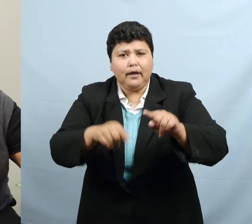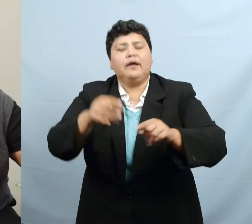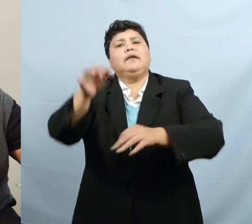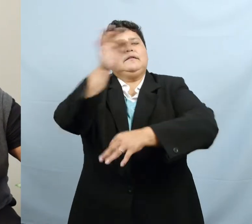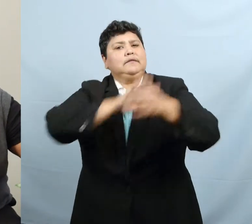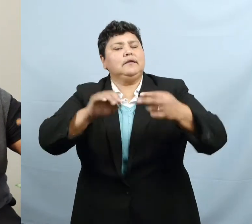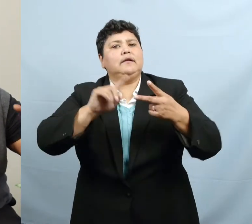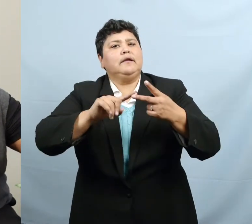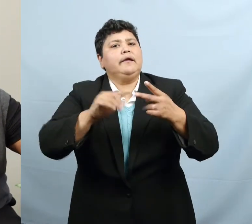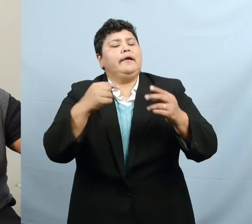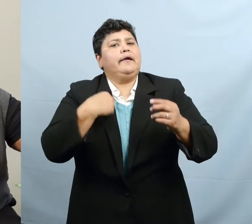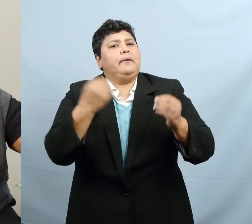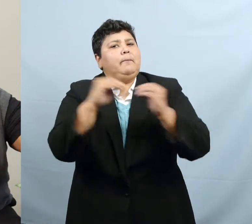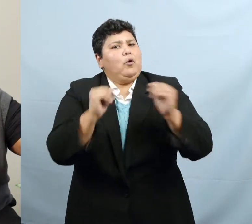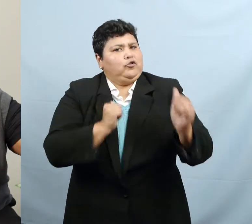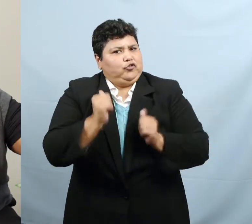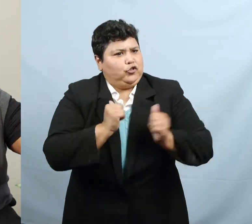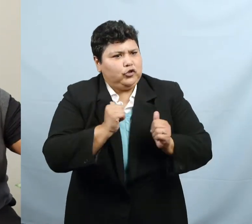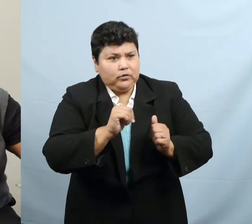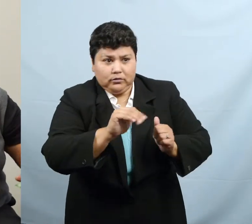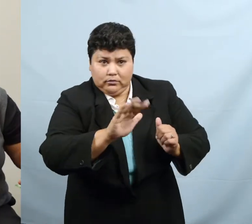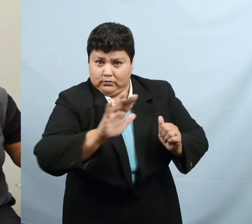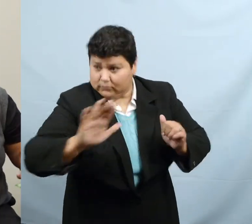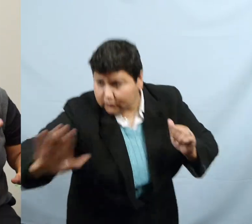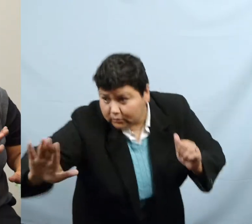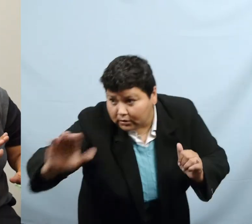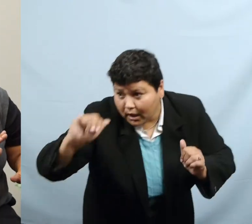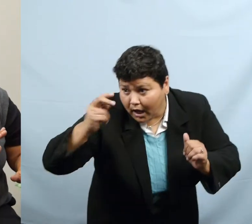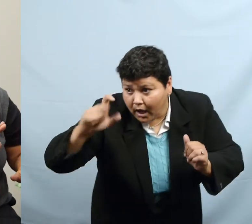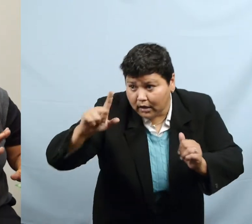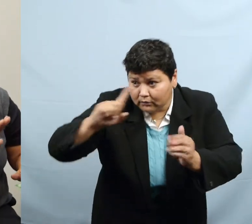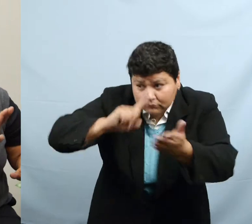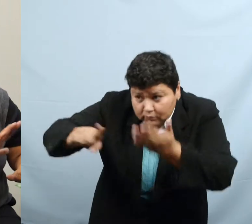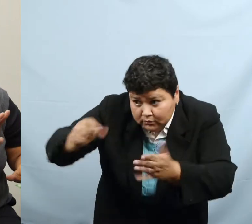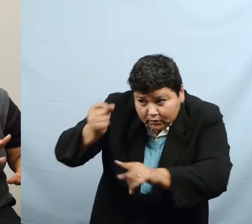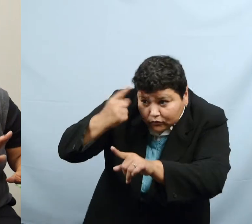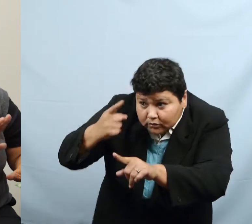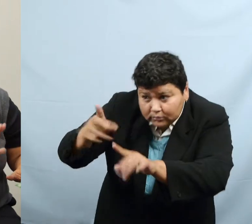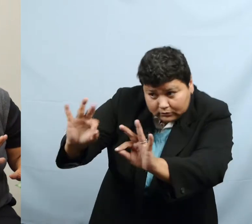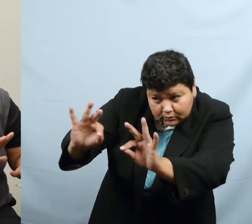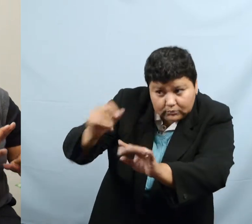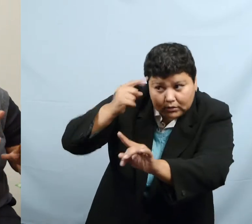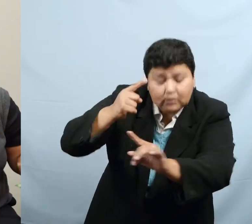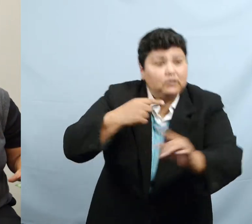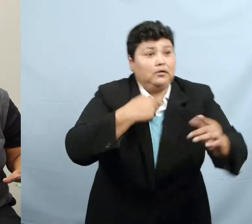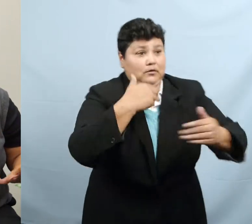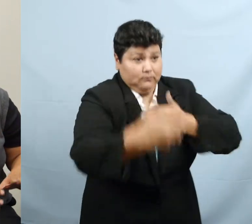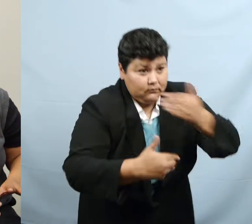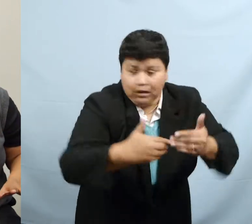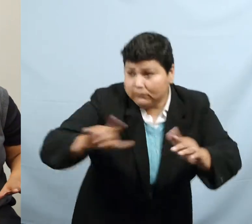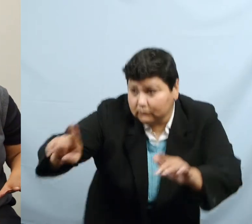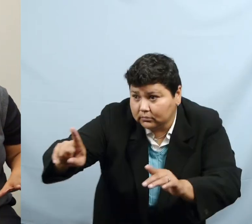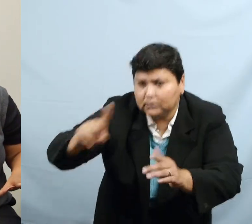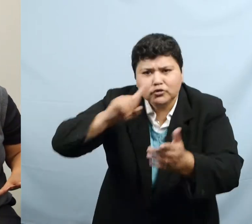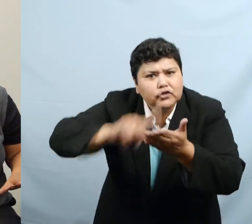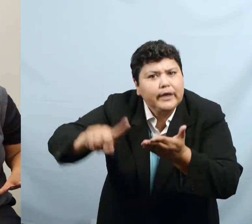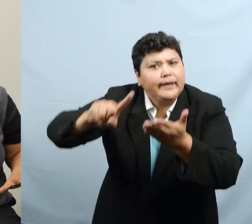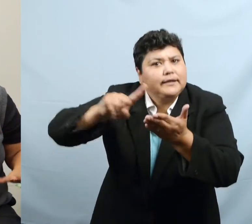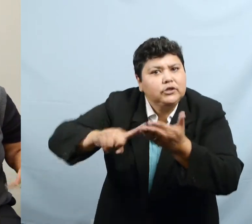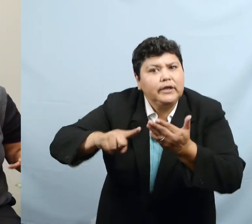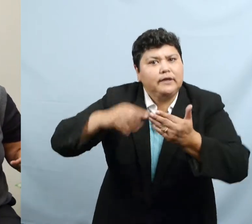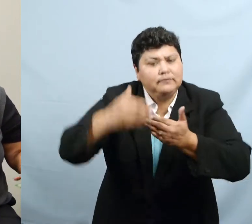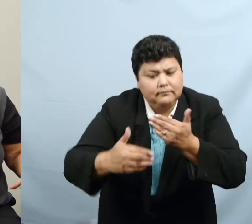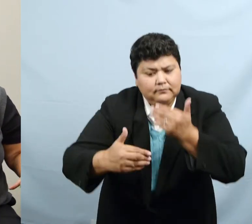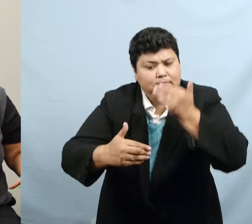checks in every step of the way to make sure that Angel was understanding and getting all the pieces of the puzzle. And